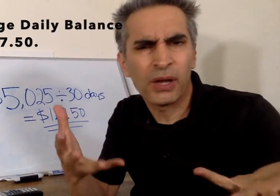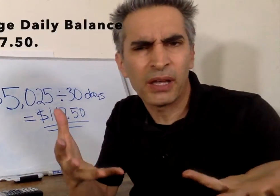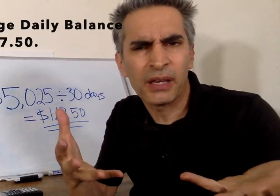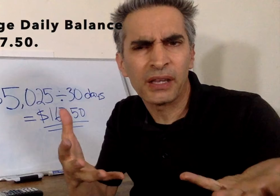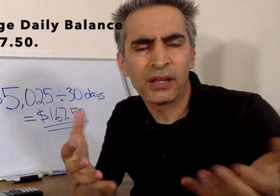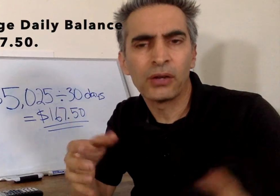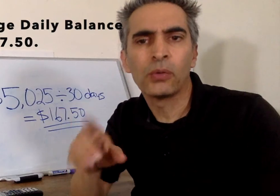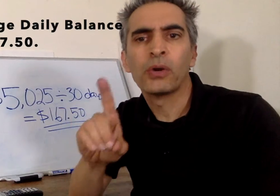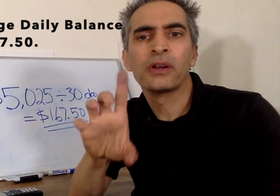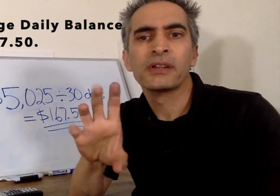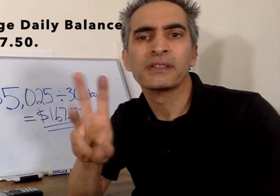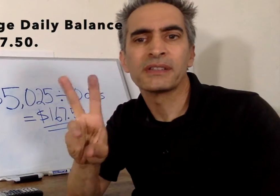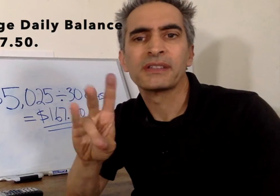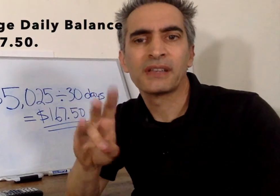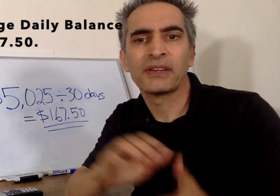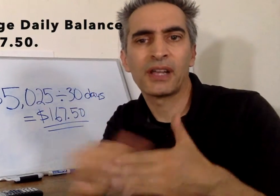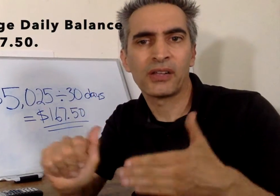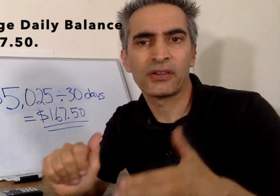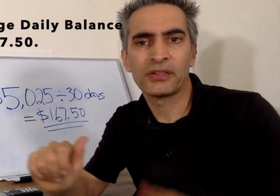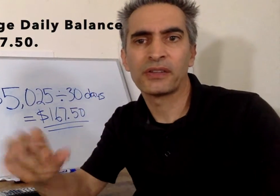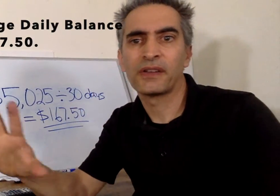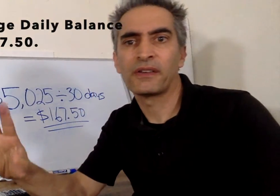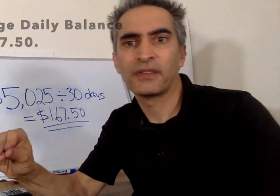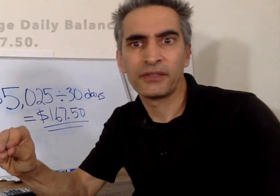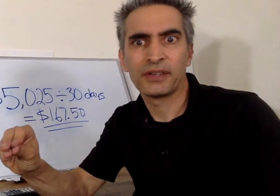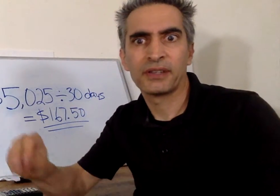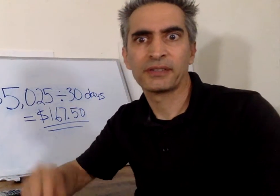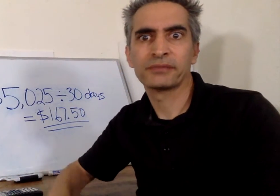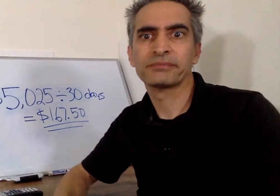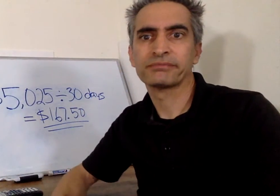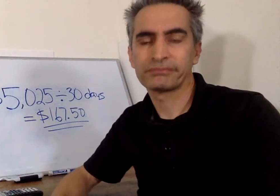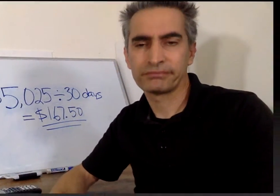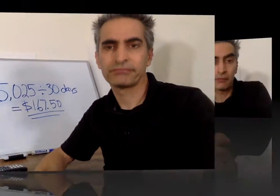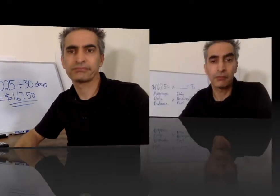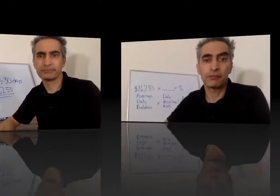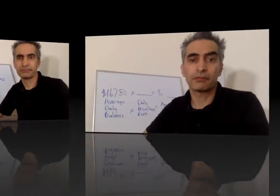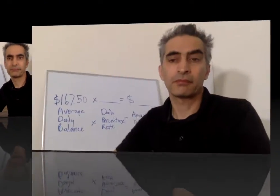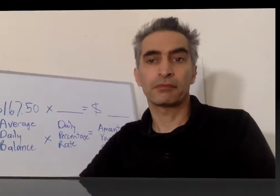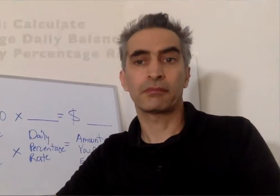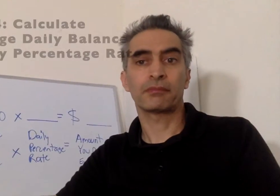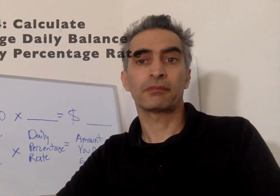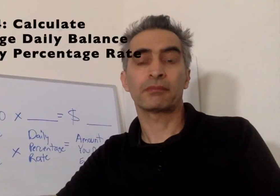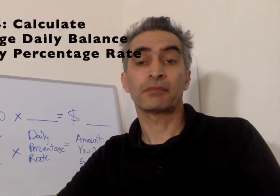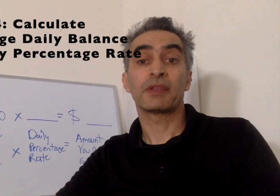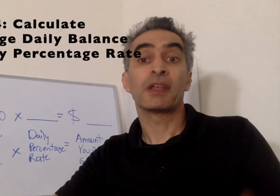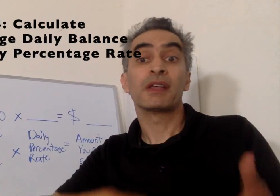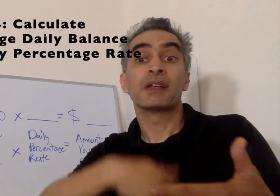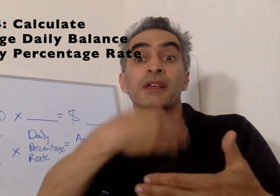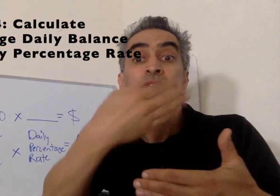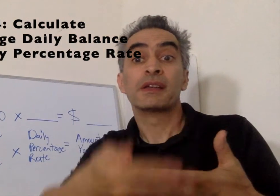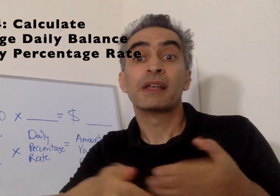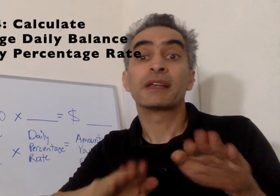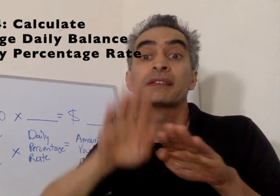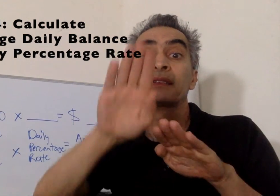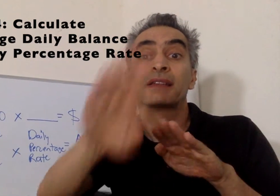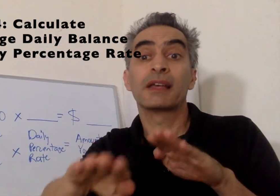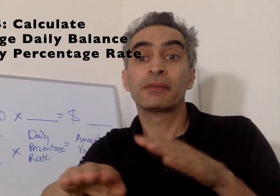is $167.50 this means